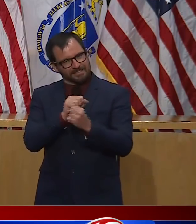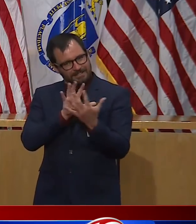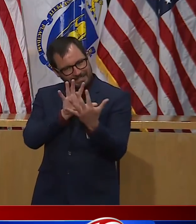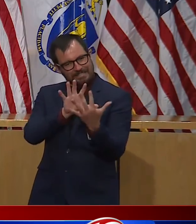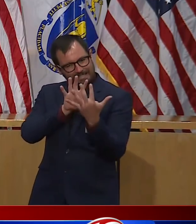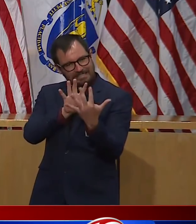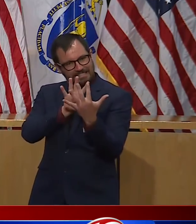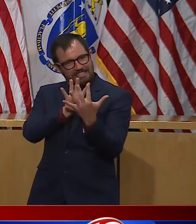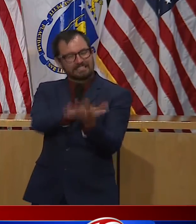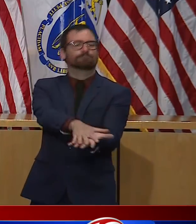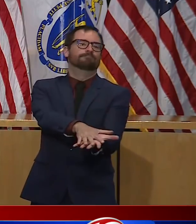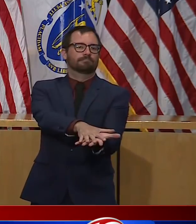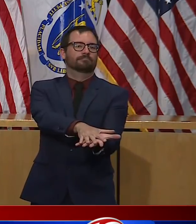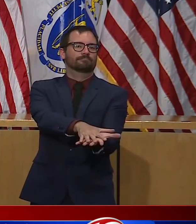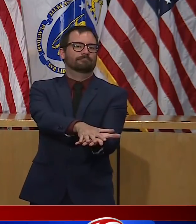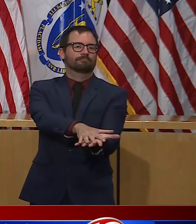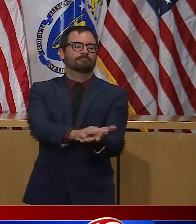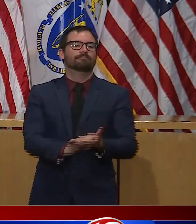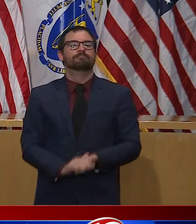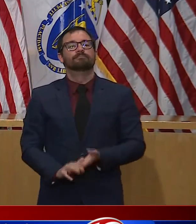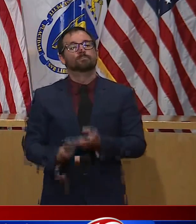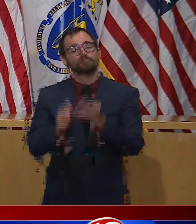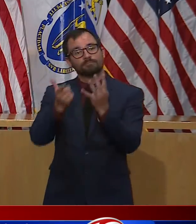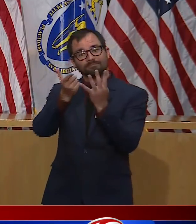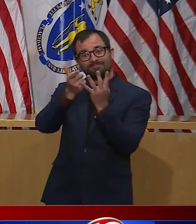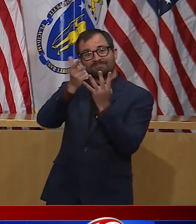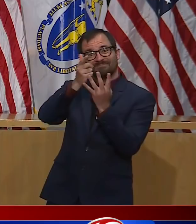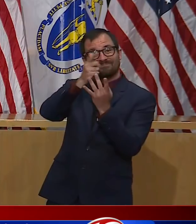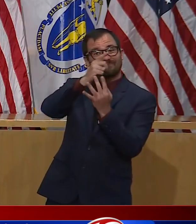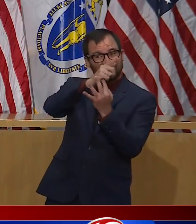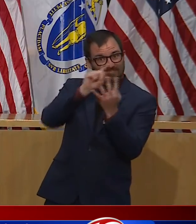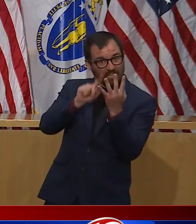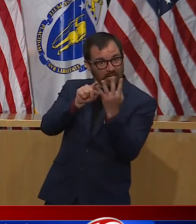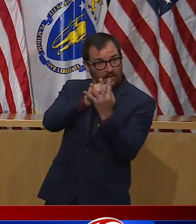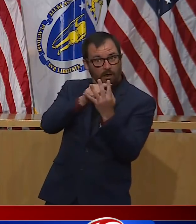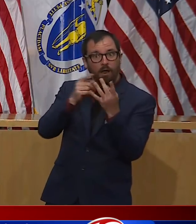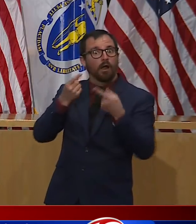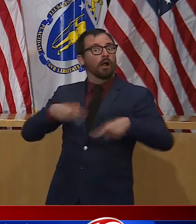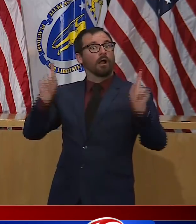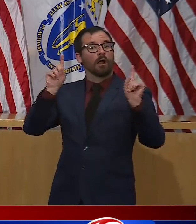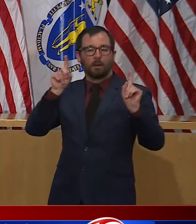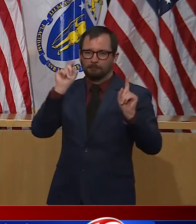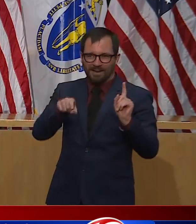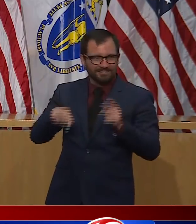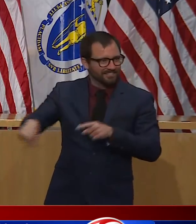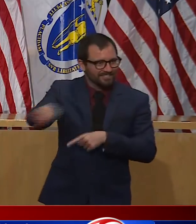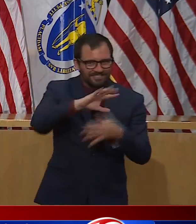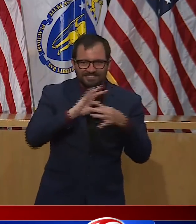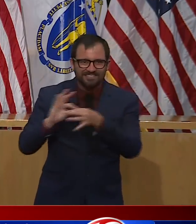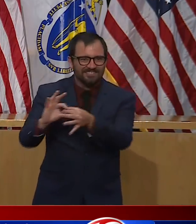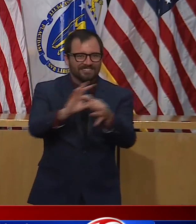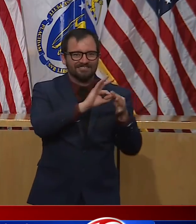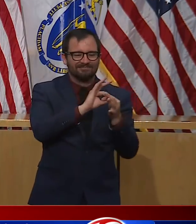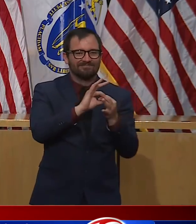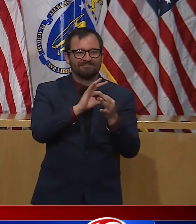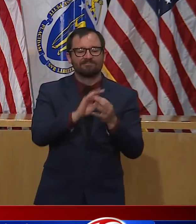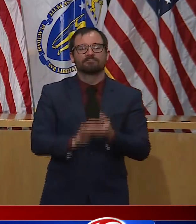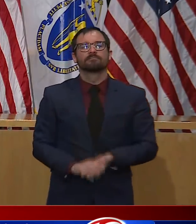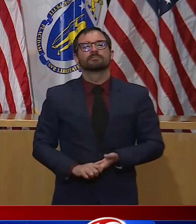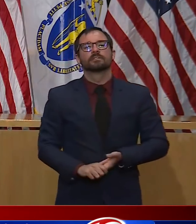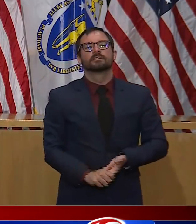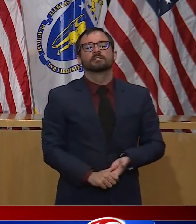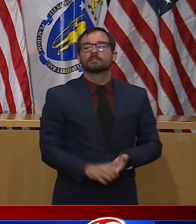when, but it lays out how businesses reopen while fighting the spread. And most importantly,